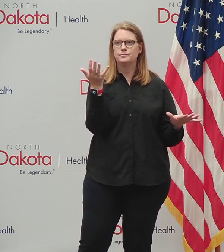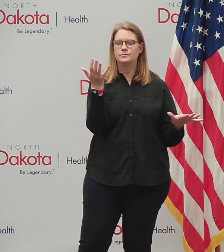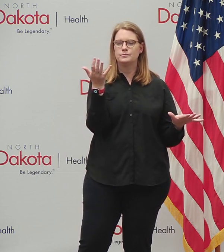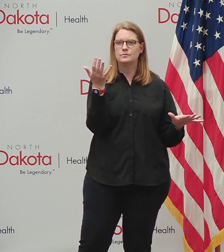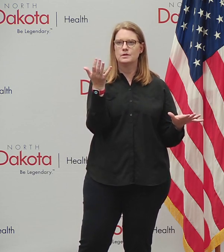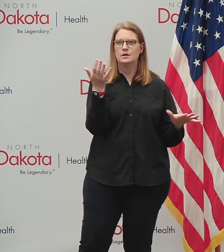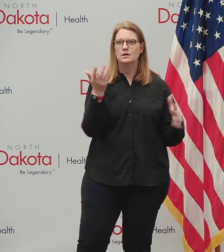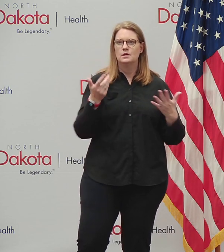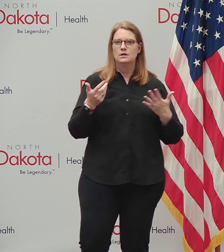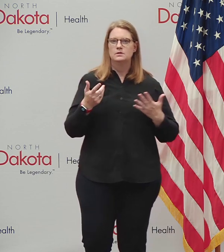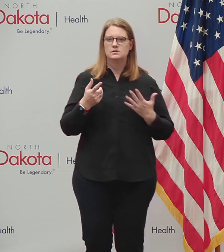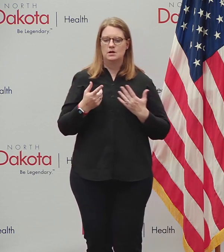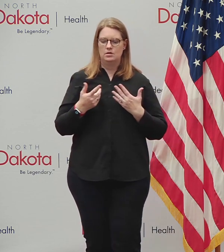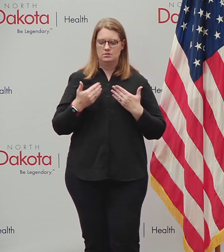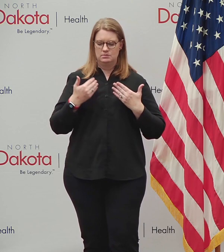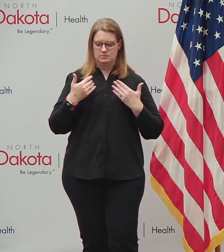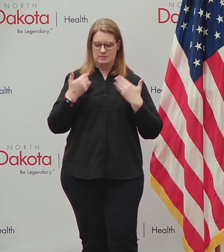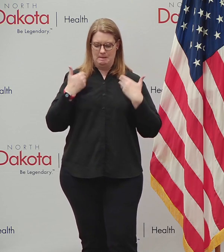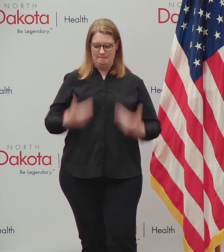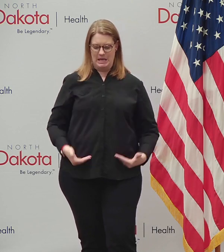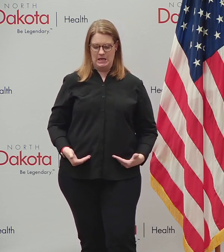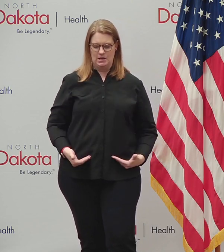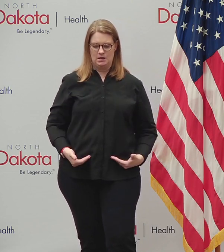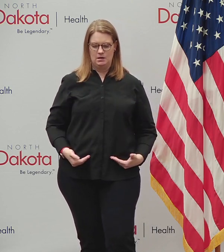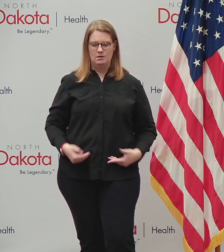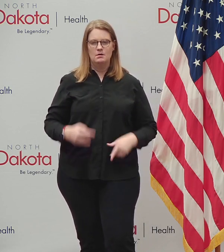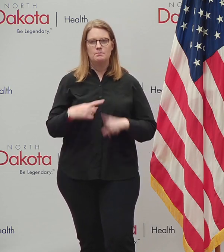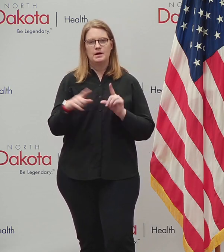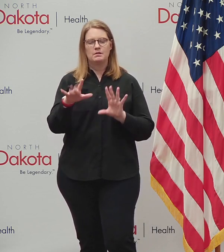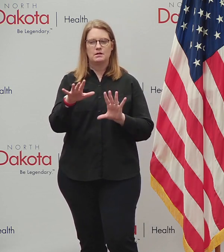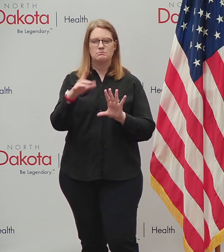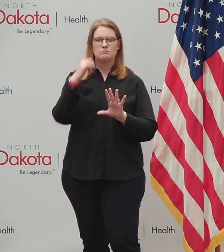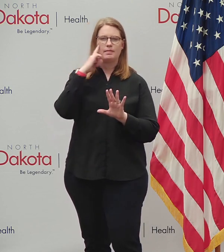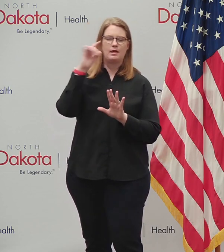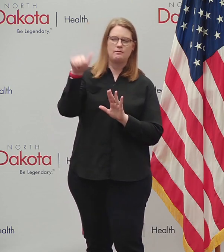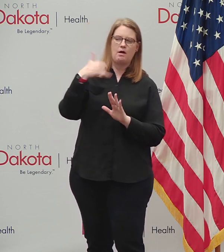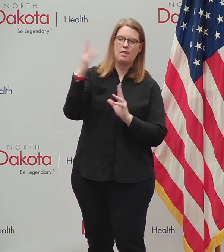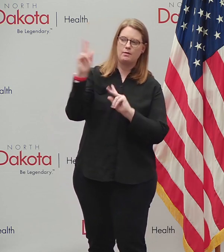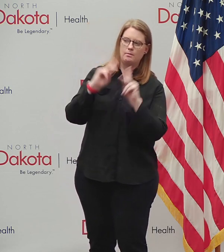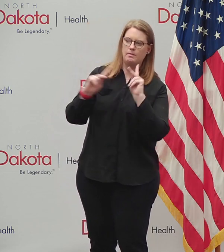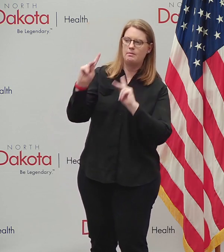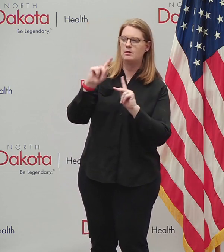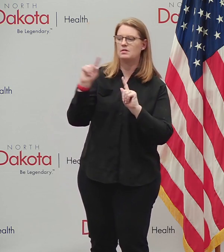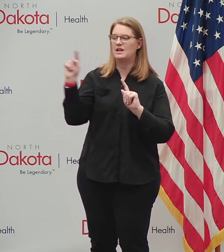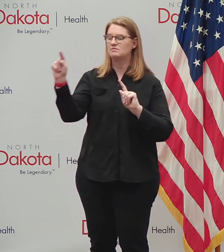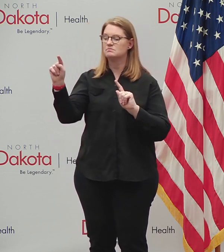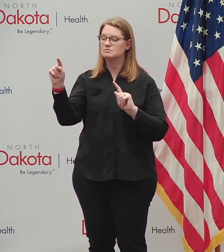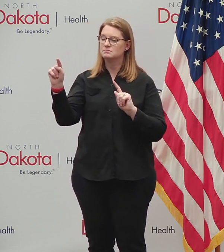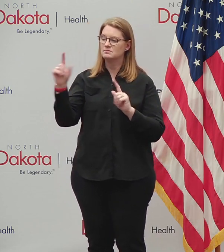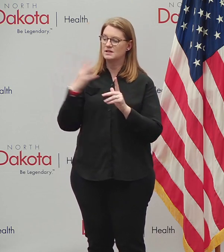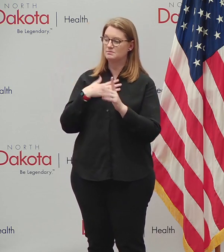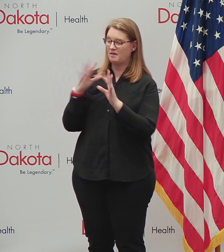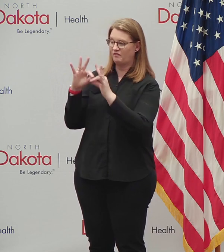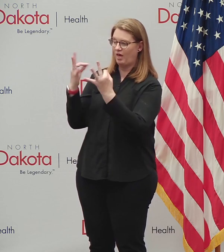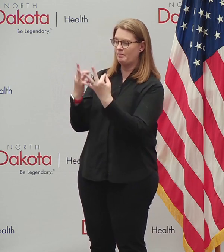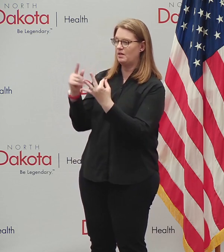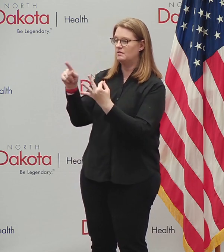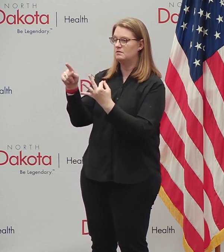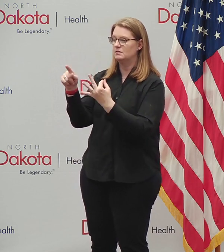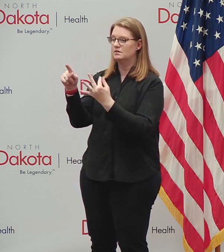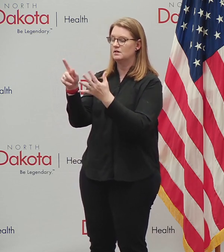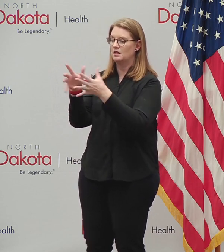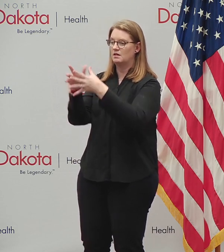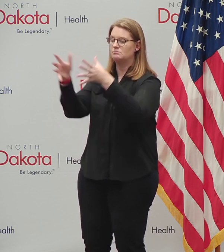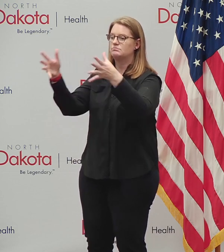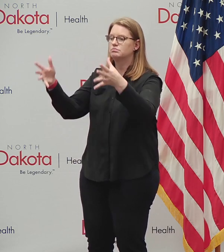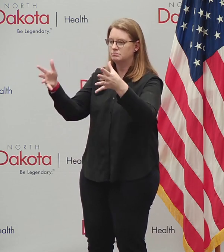beyond ourselves as individuals and think of ourselves as part of a family, a community, a school, whatever group that you